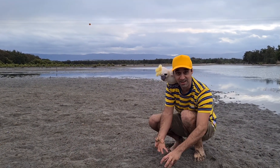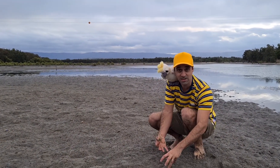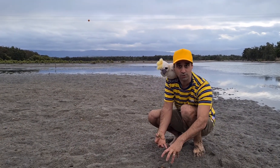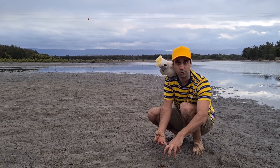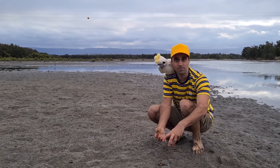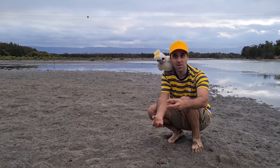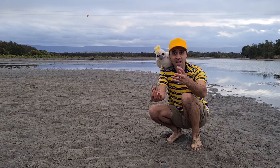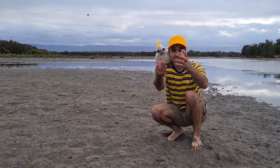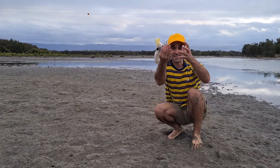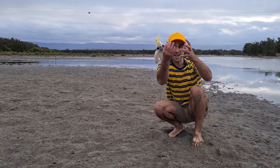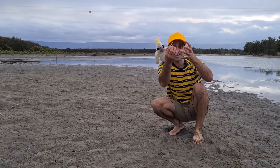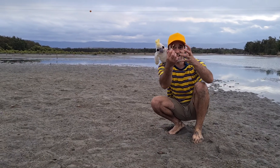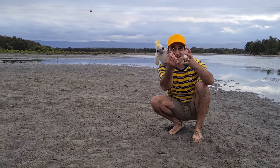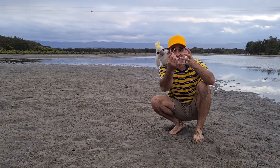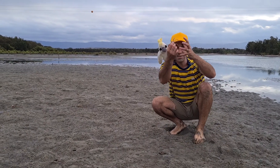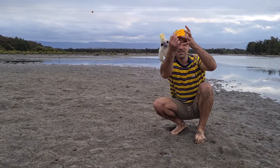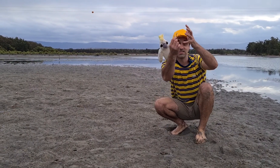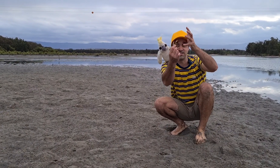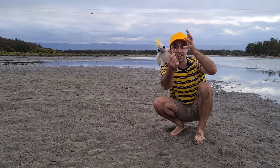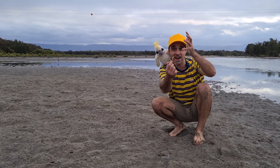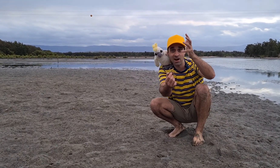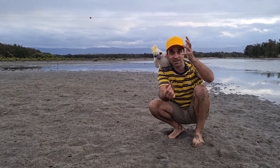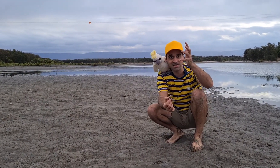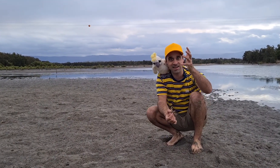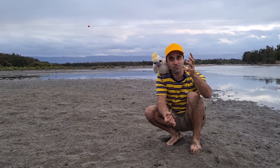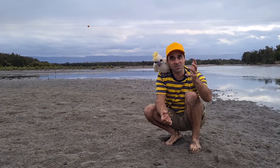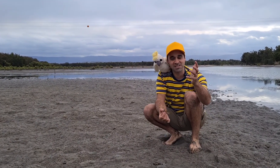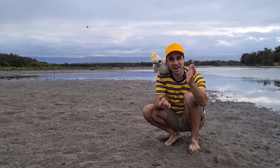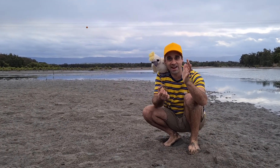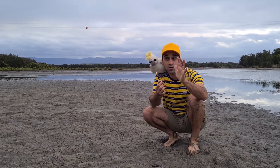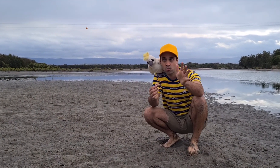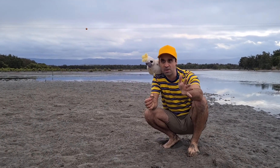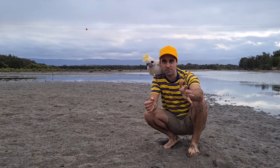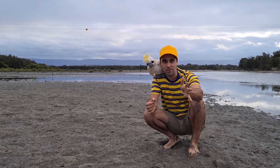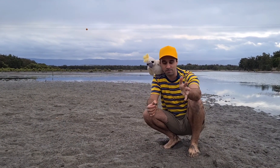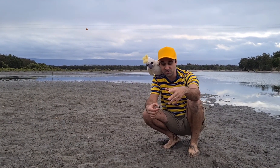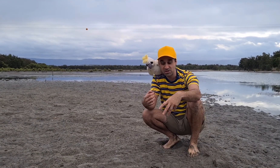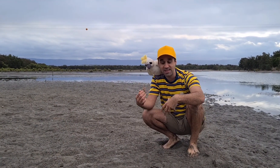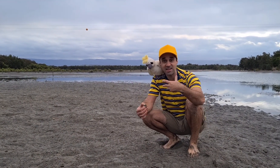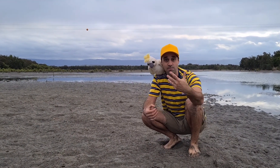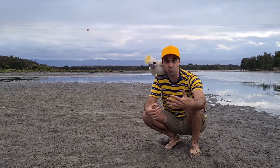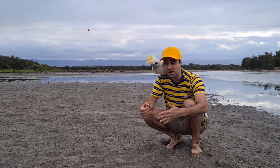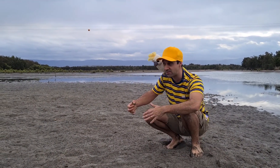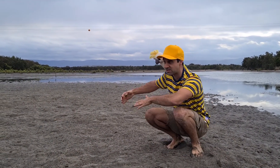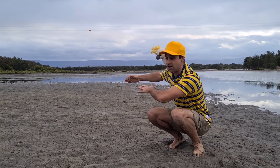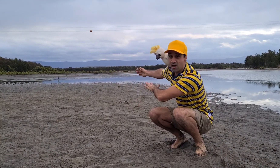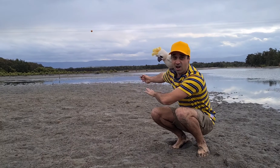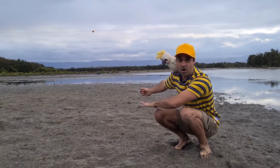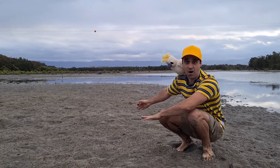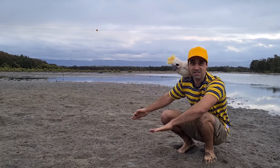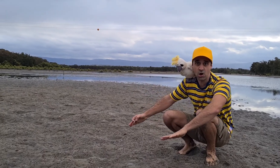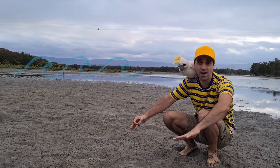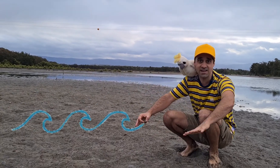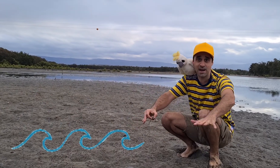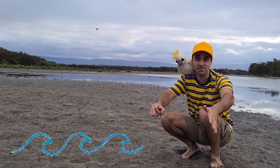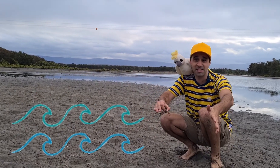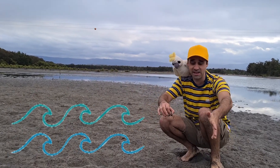igloo. They take that air down underneath the sand with them so that they can breathe as the high tide comes in.